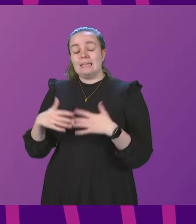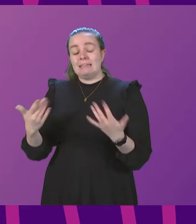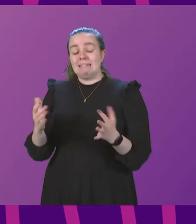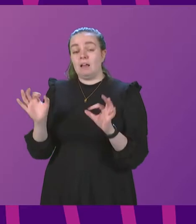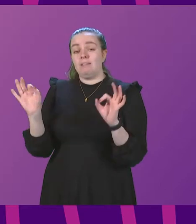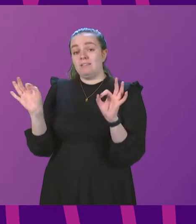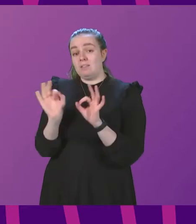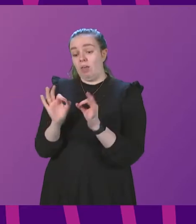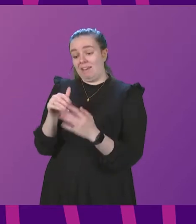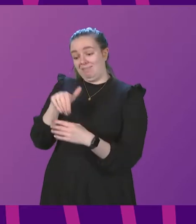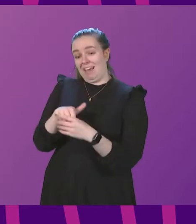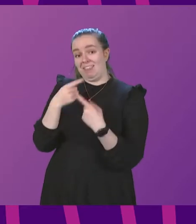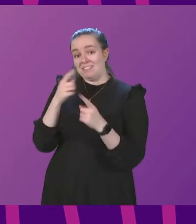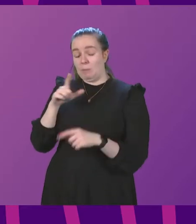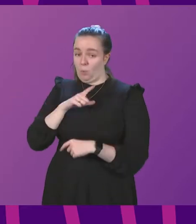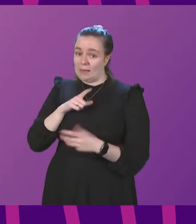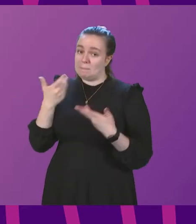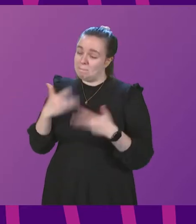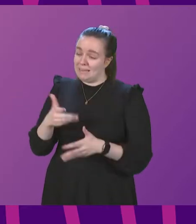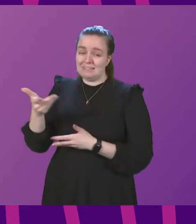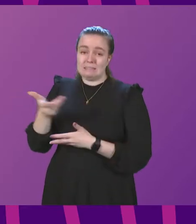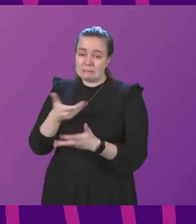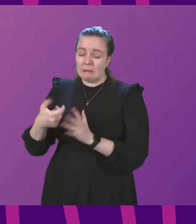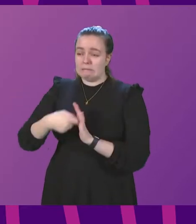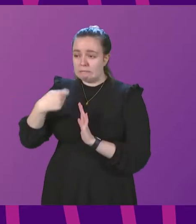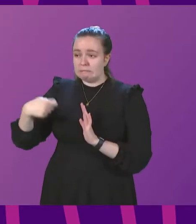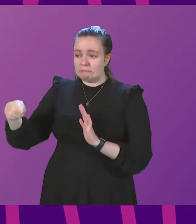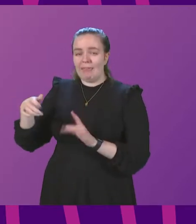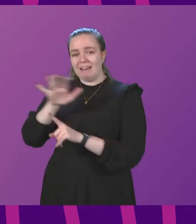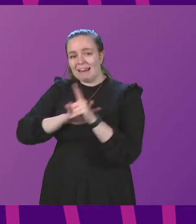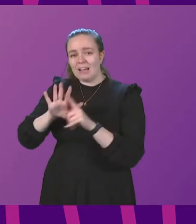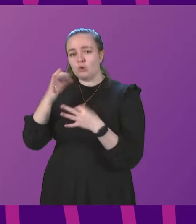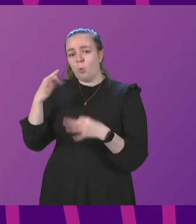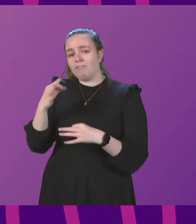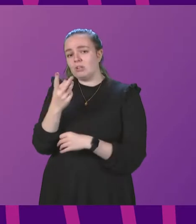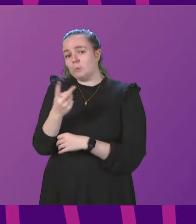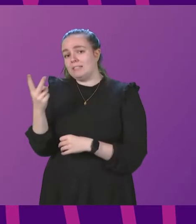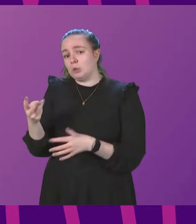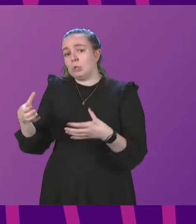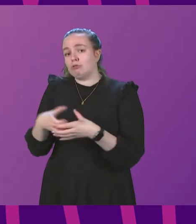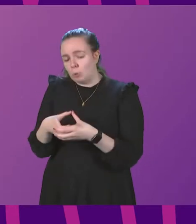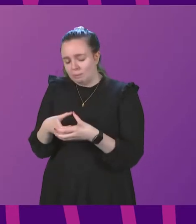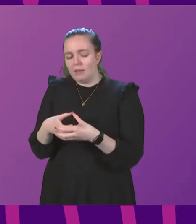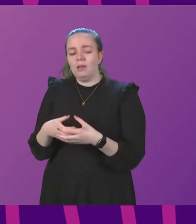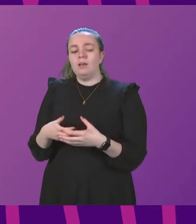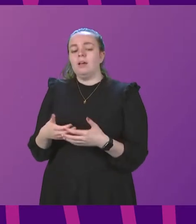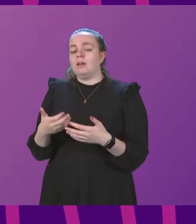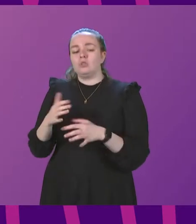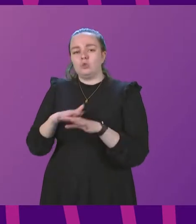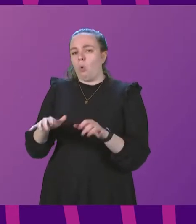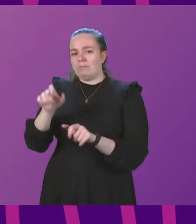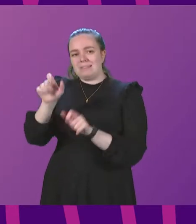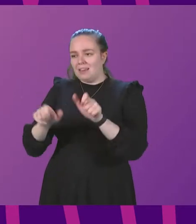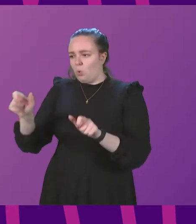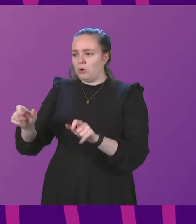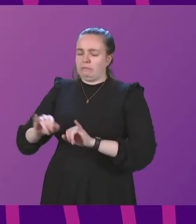in the statement because this has been discussed at length in the National Qualifications 22 Group. It has not been deemed as our stakeholders as